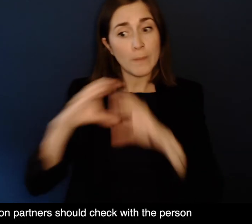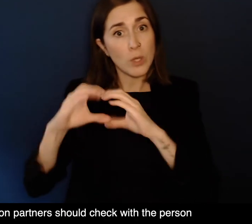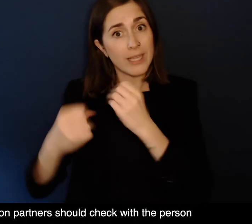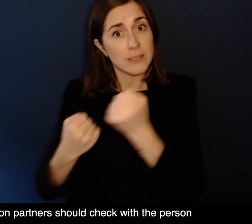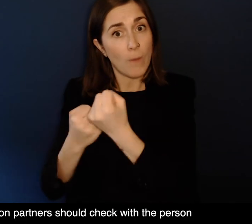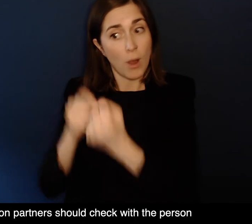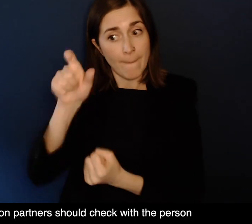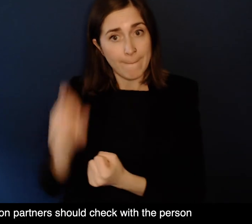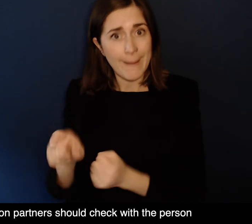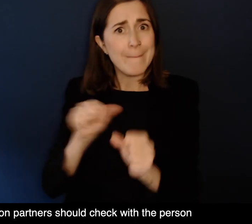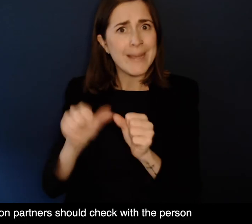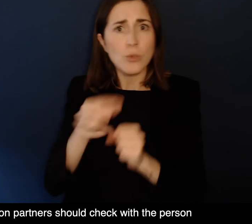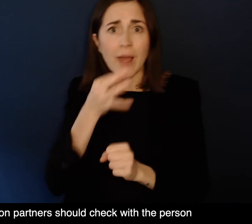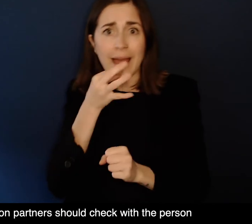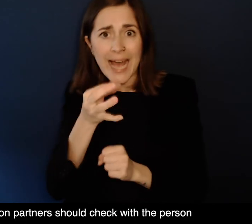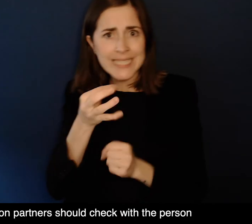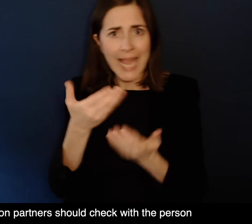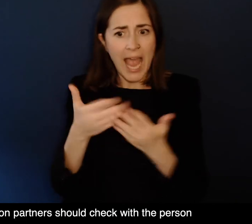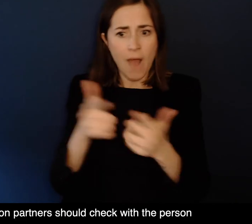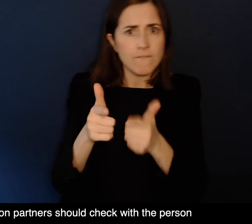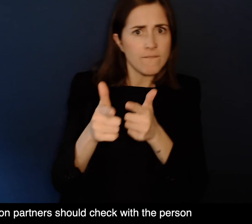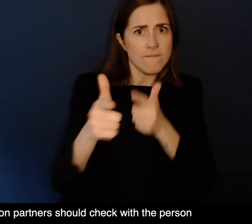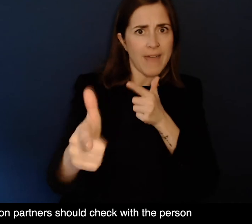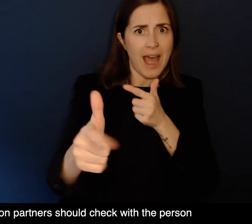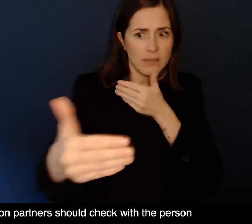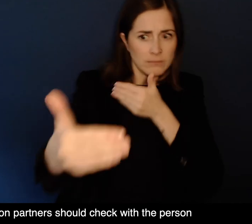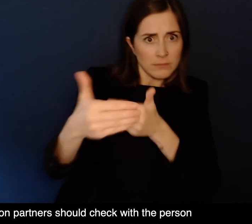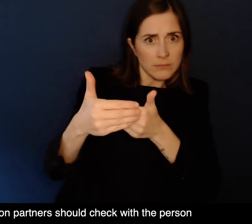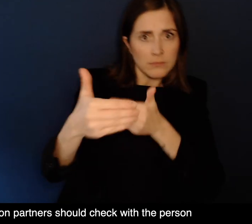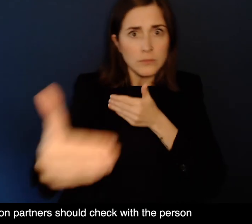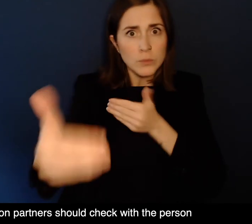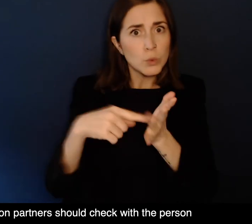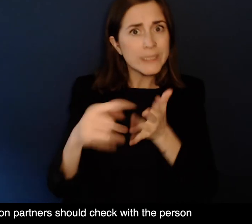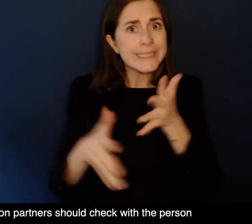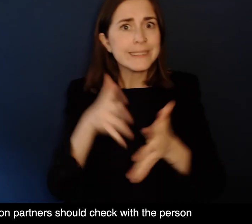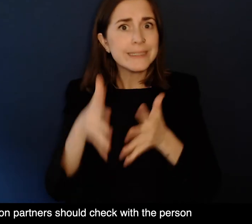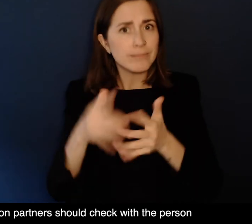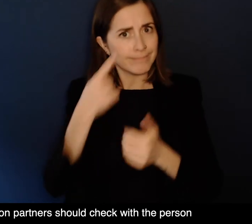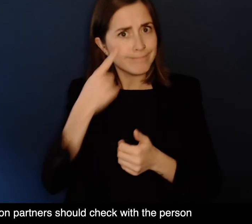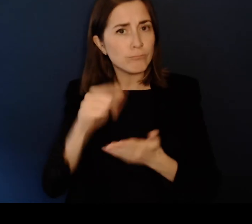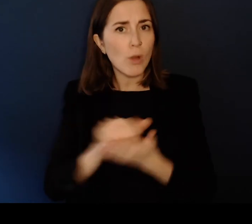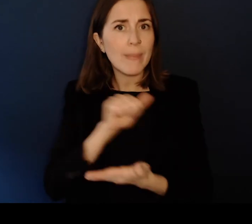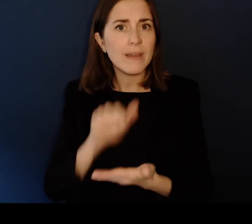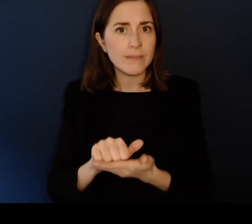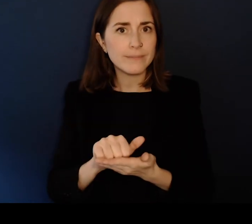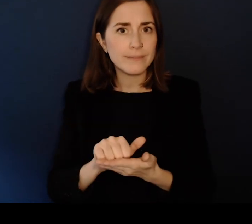Interpreters and communication partners Should check with the person What the optimal distance is For them to be able to see the signs